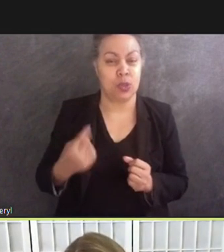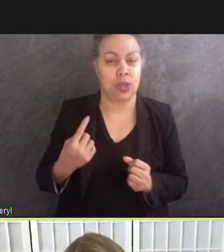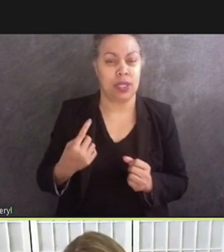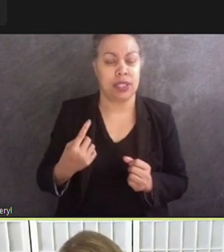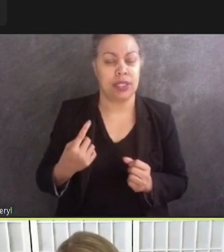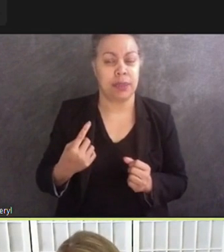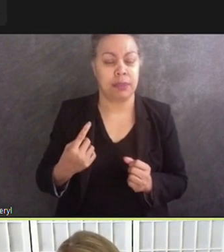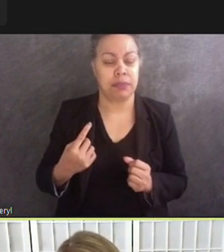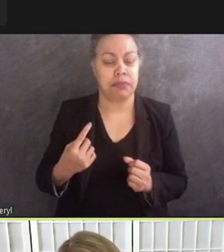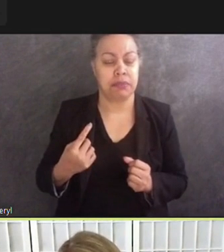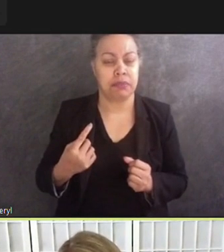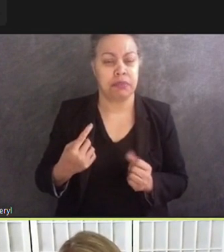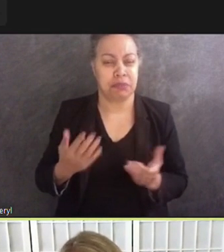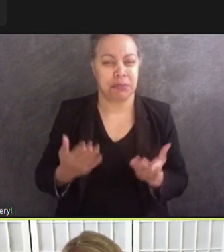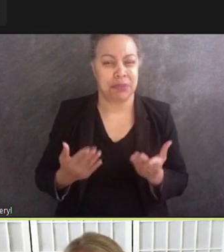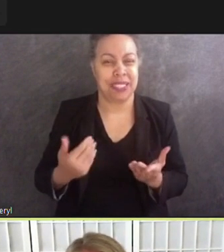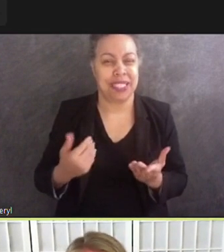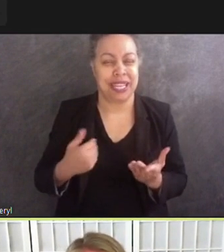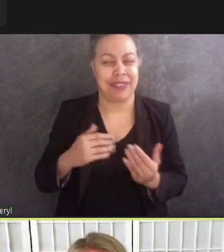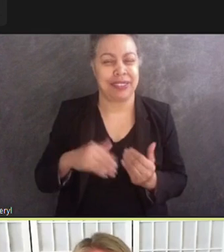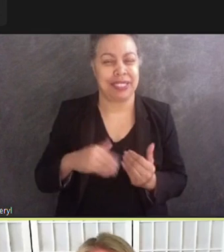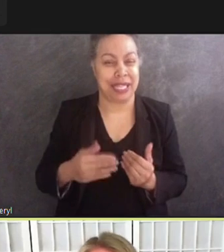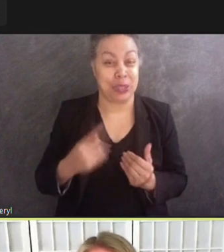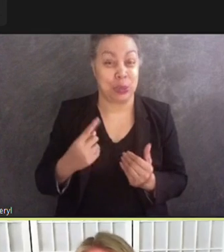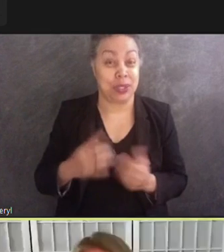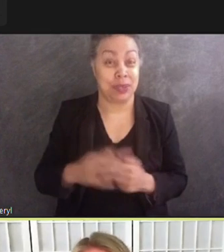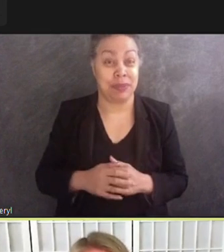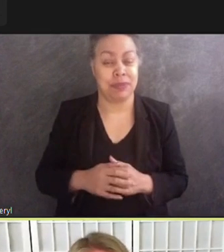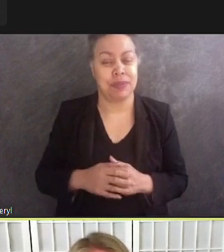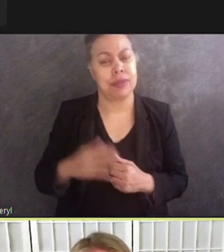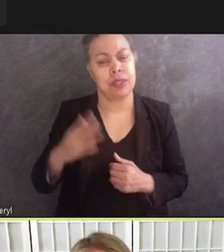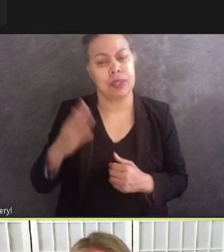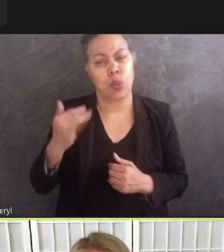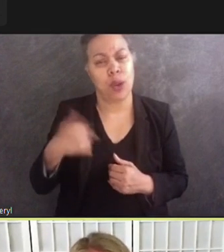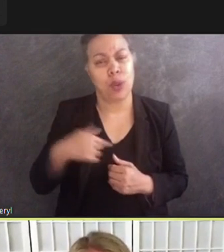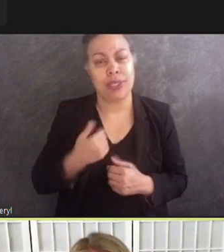probably has on their minds. Why are we still fighting for our rights?